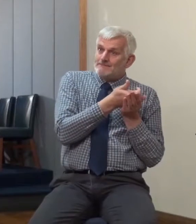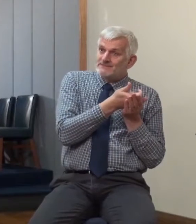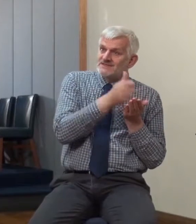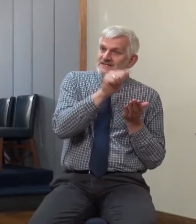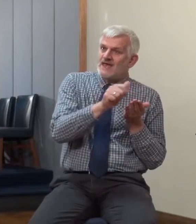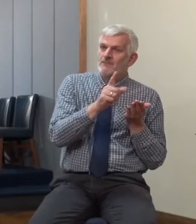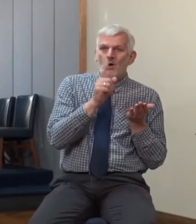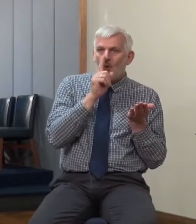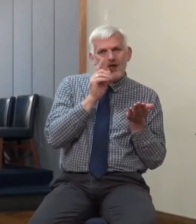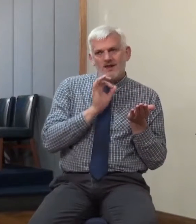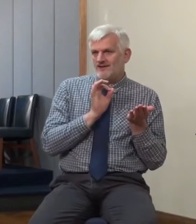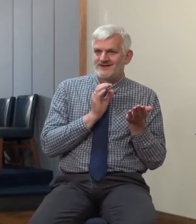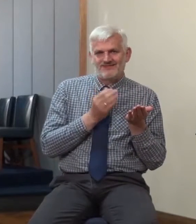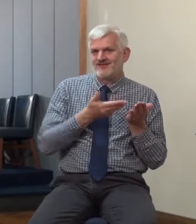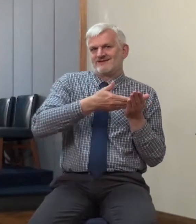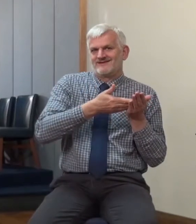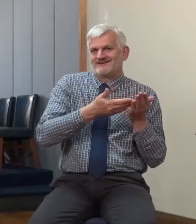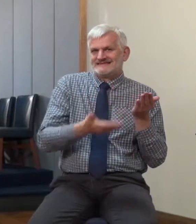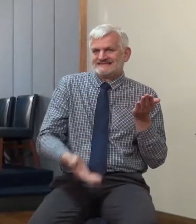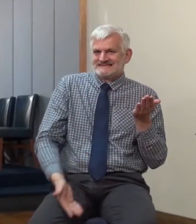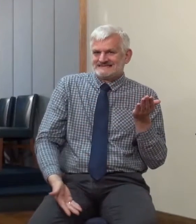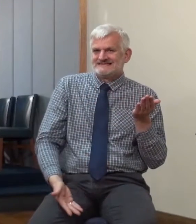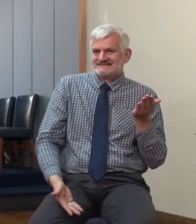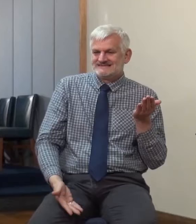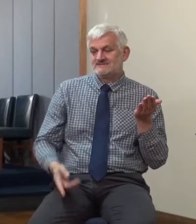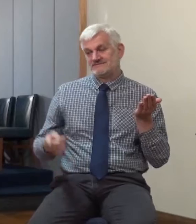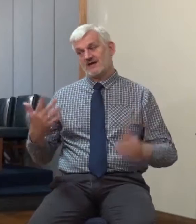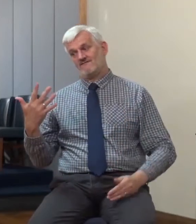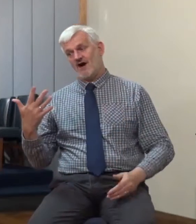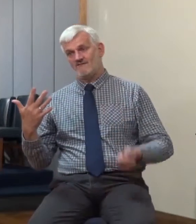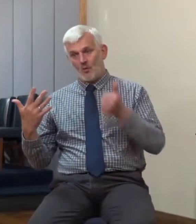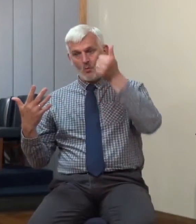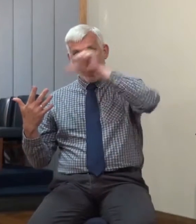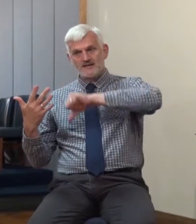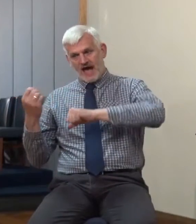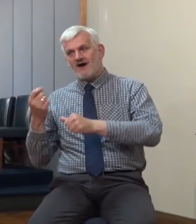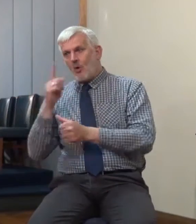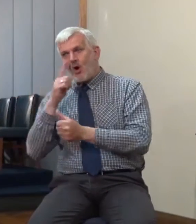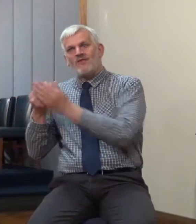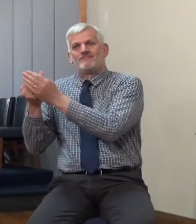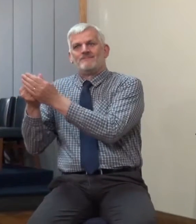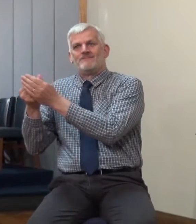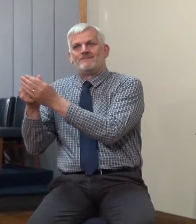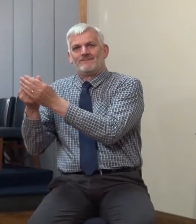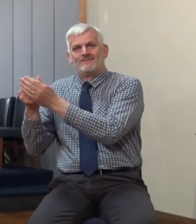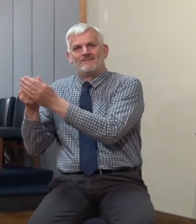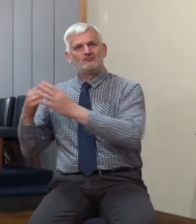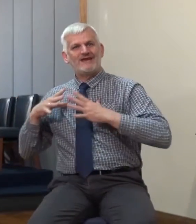and took no oil with them. But the wise took oil in their vessels with their lamps. While